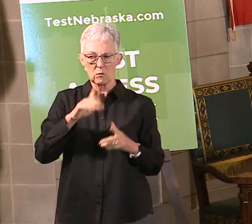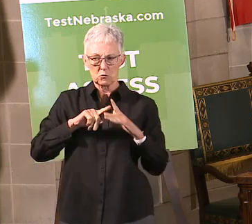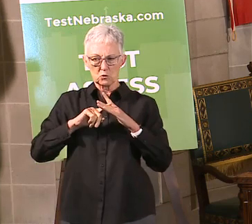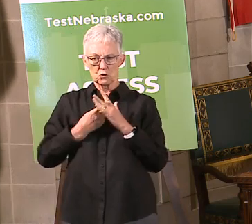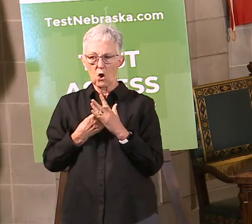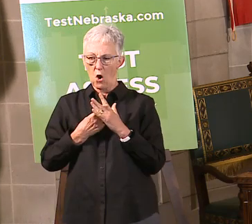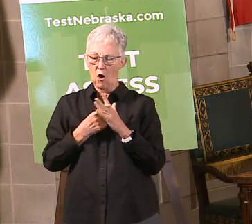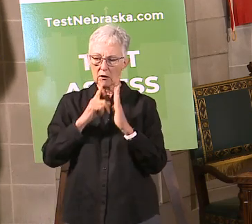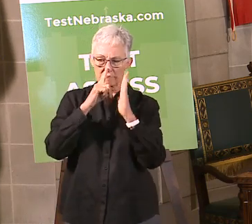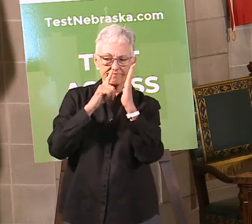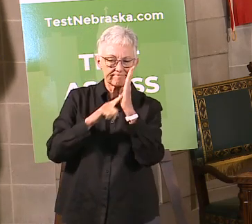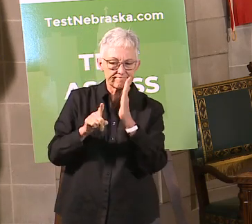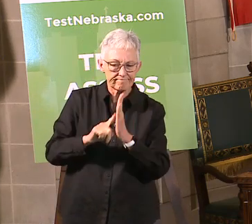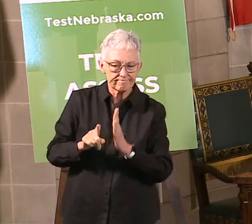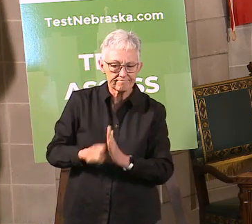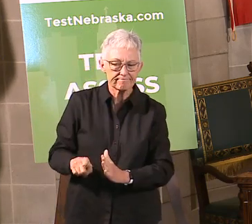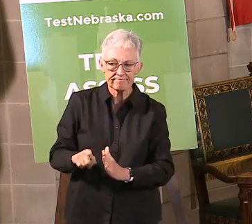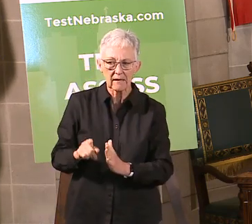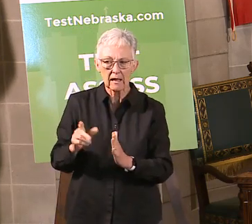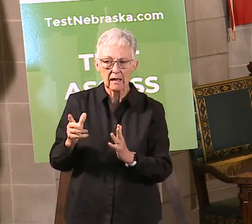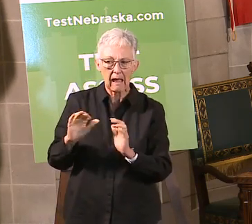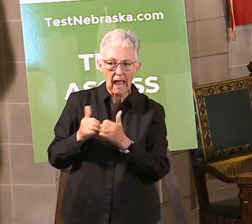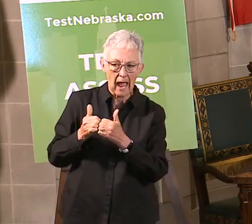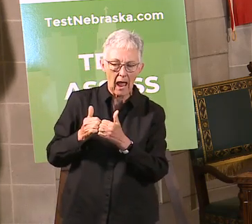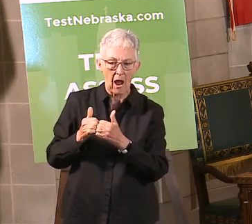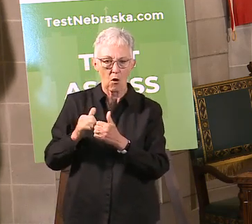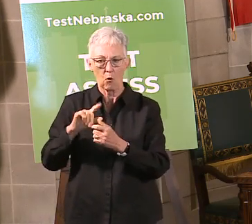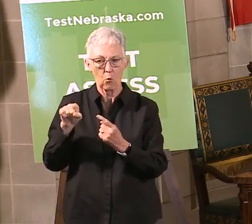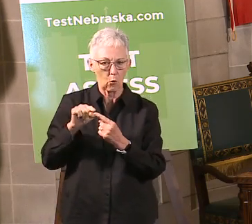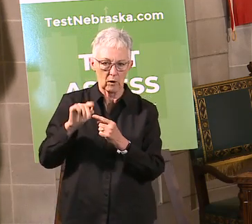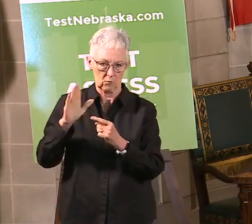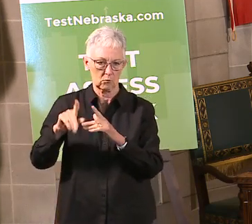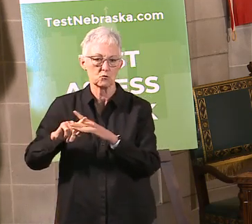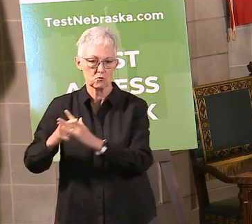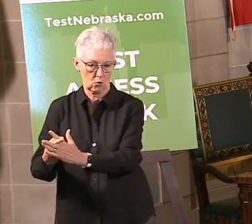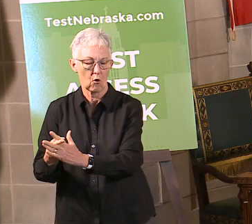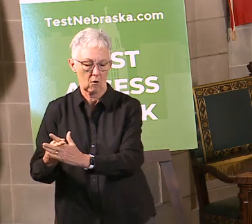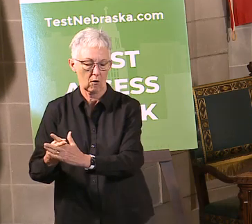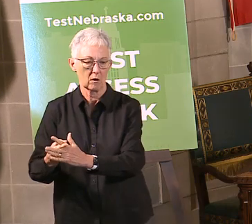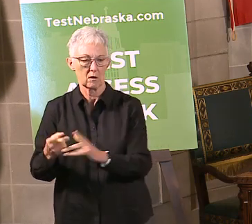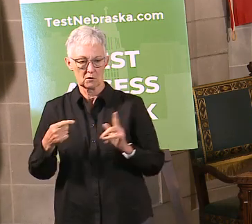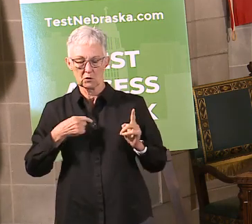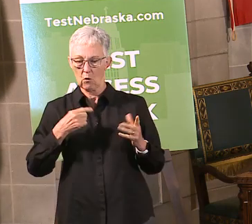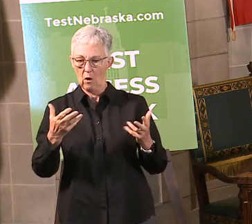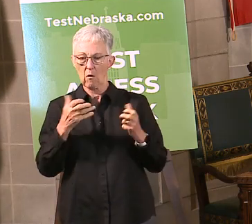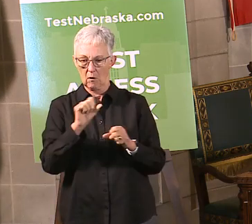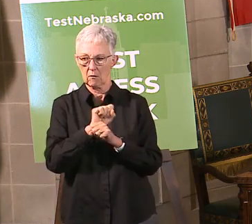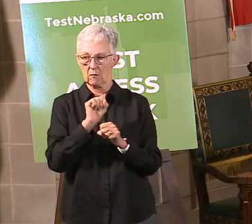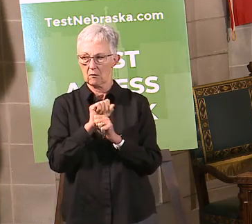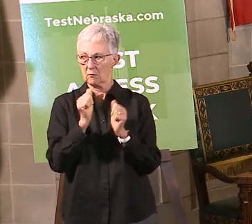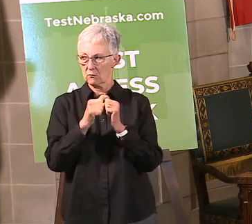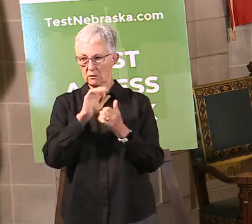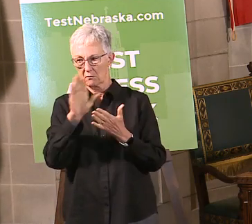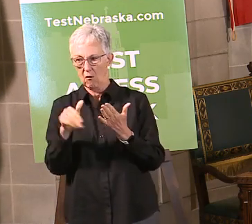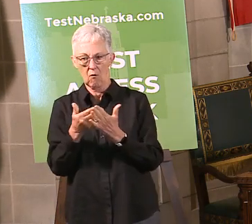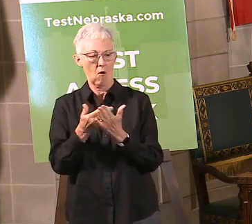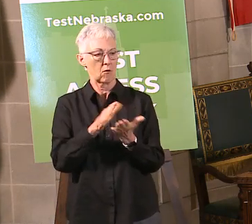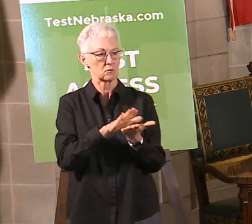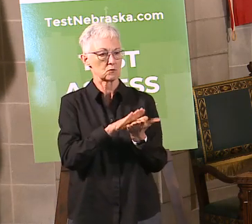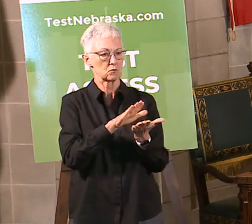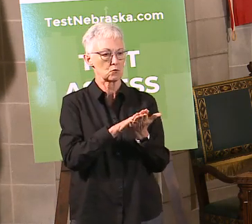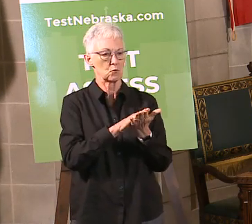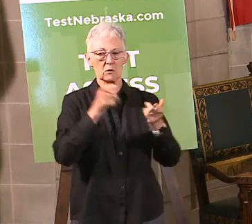for schools. And I want to be able to use Launch Nebraska and work with our school officials across the state so as soon as possible after June